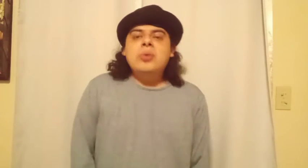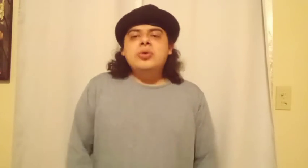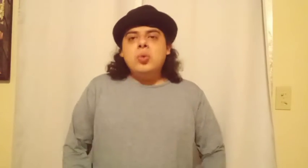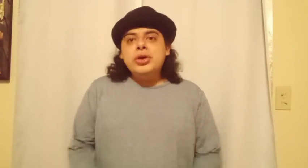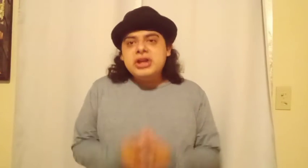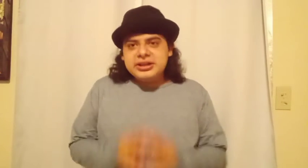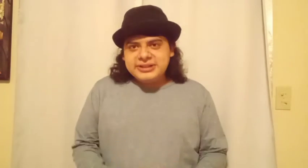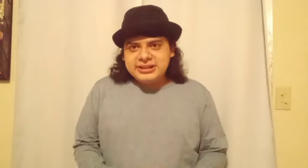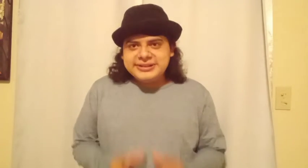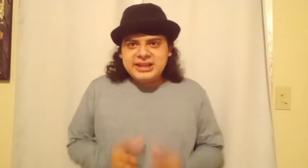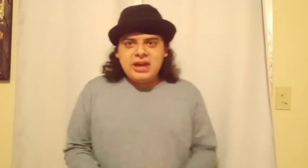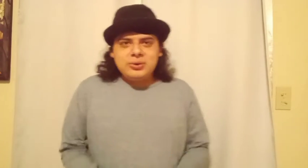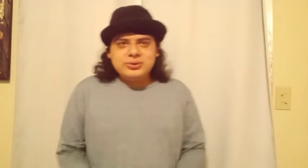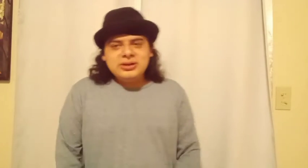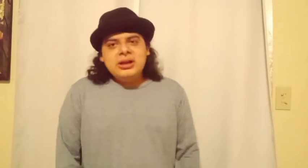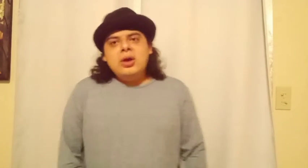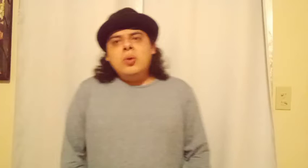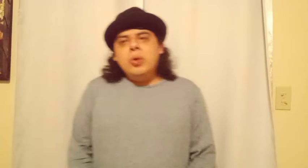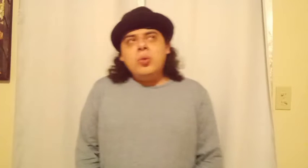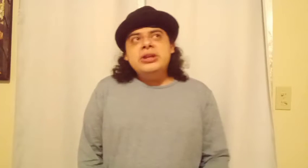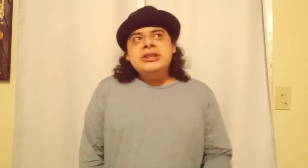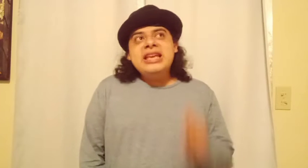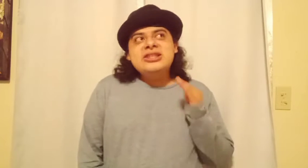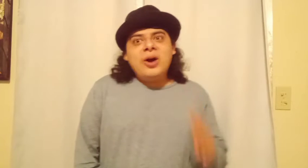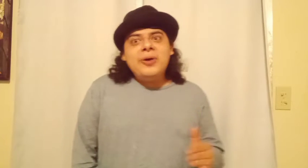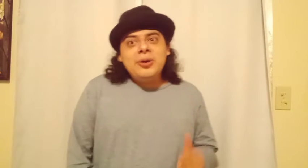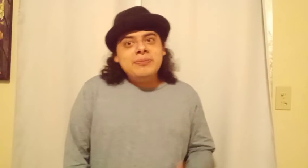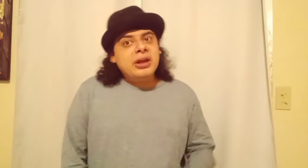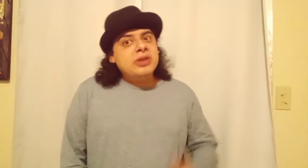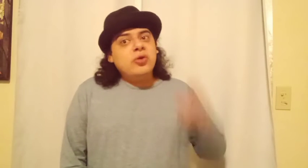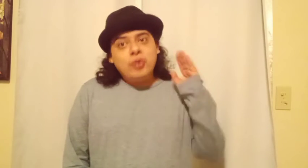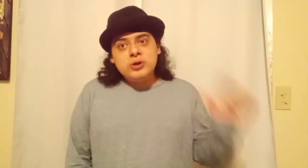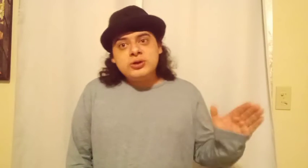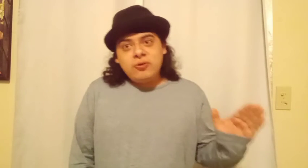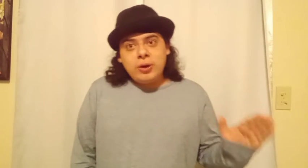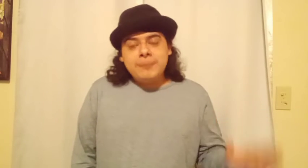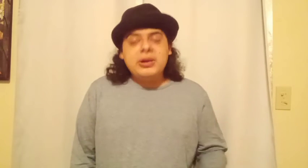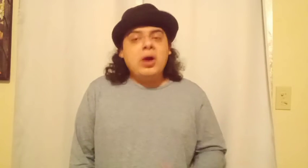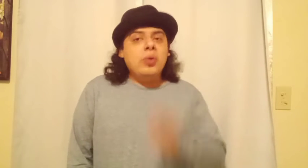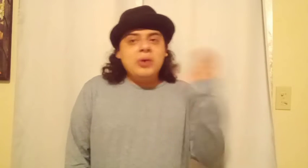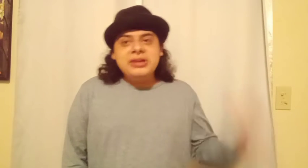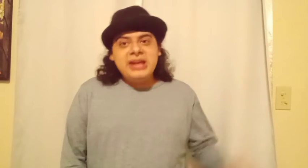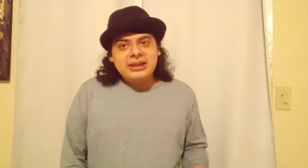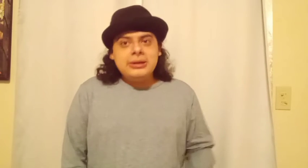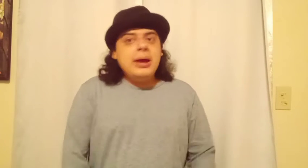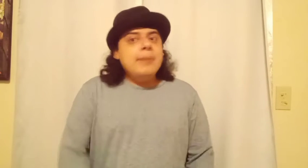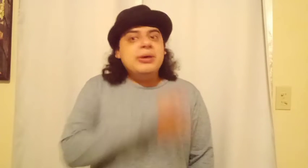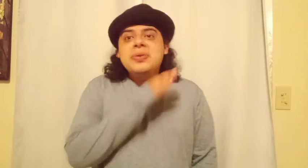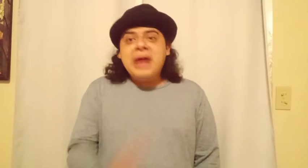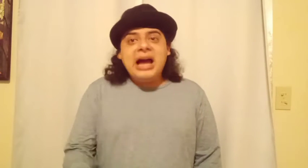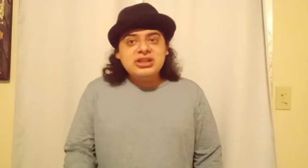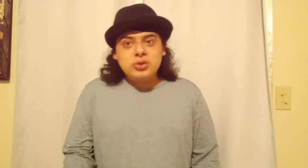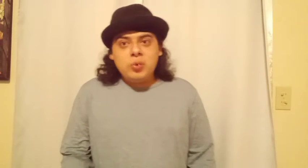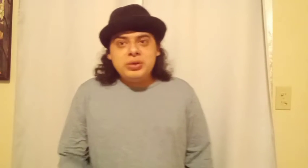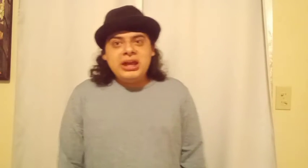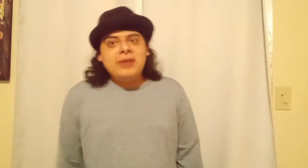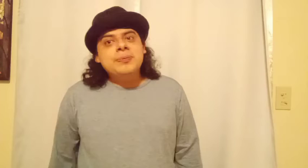we're going to see Tails. Well, we did saw him in the first film around the ending. But not just only him.